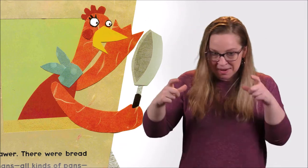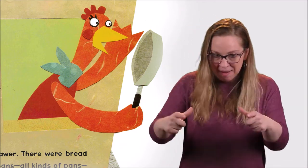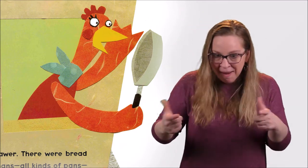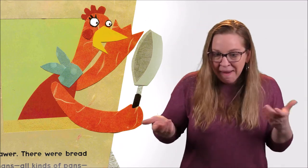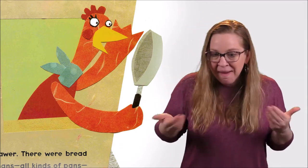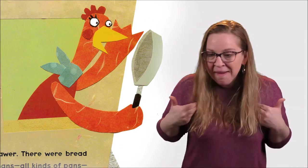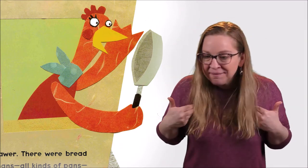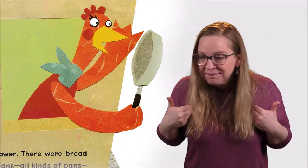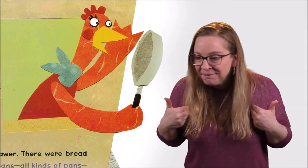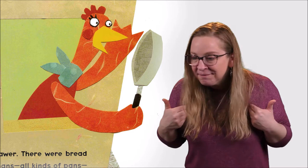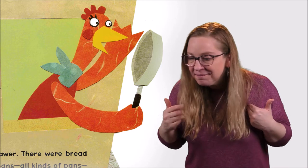have a pizza pan?